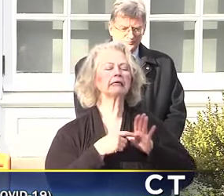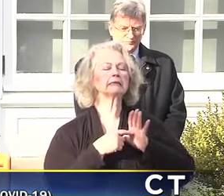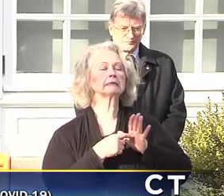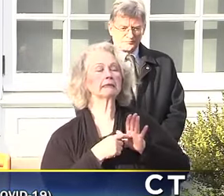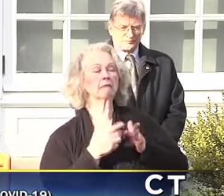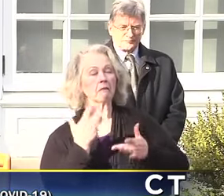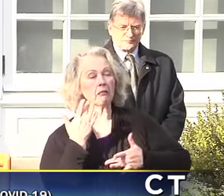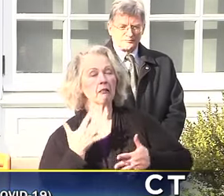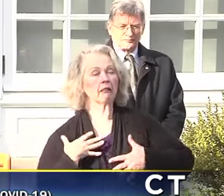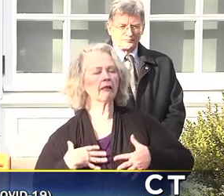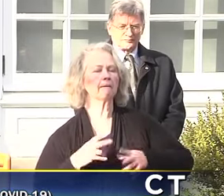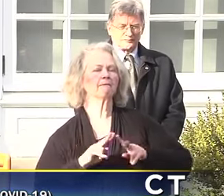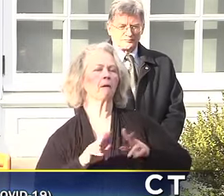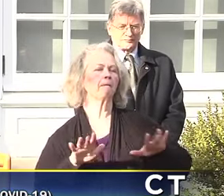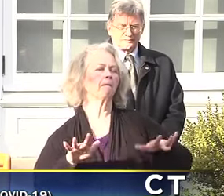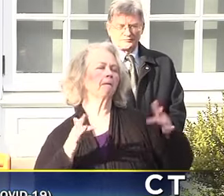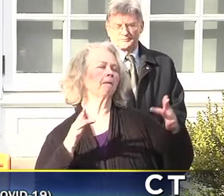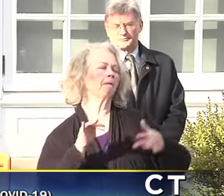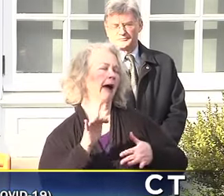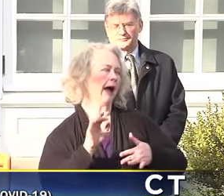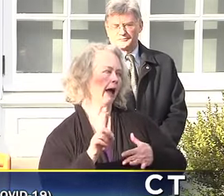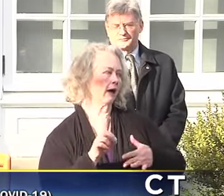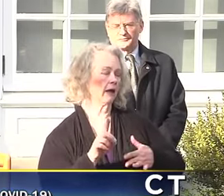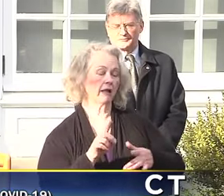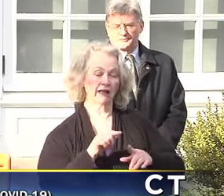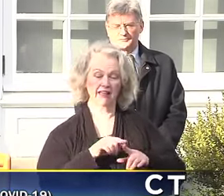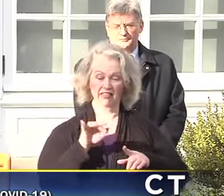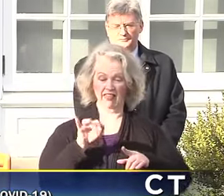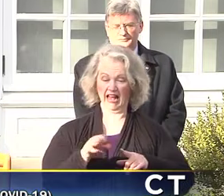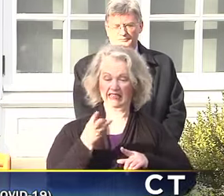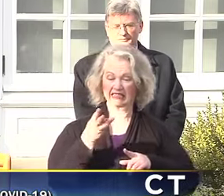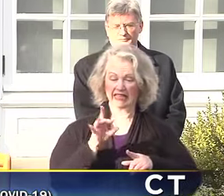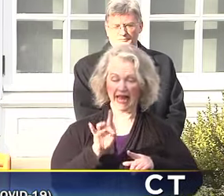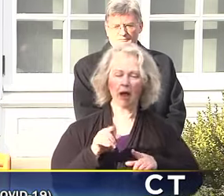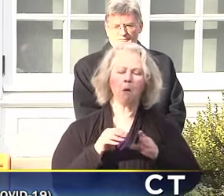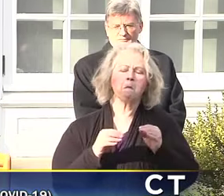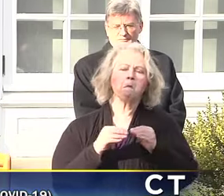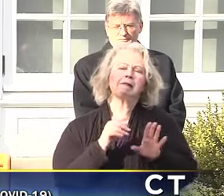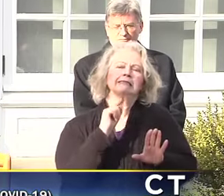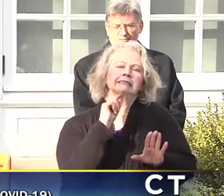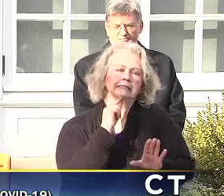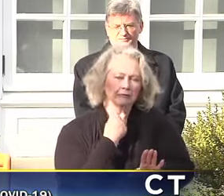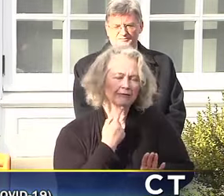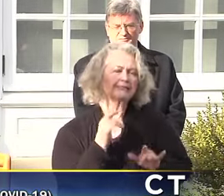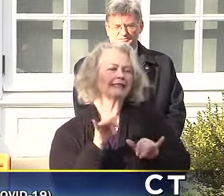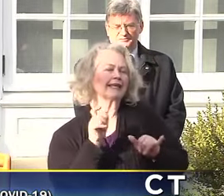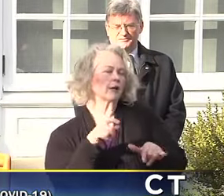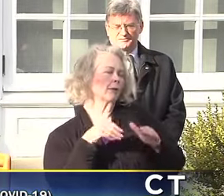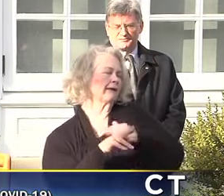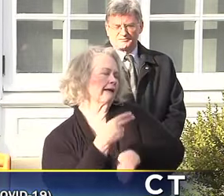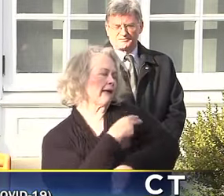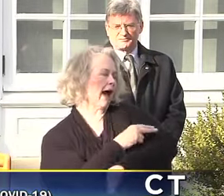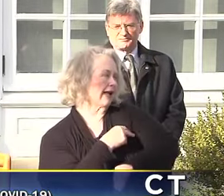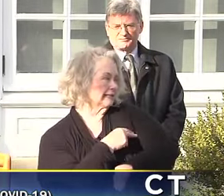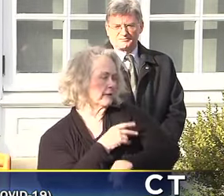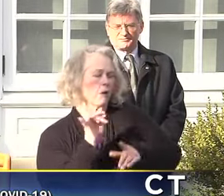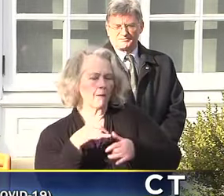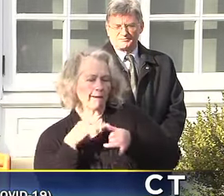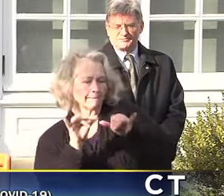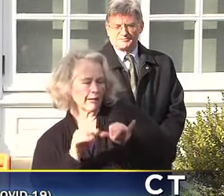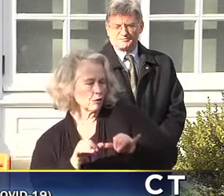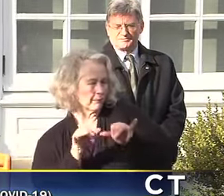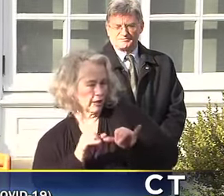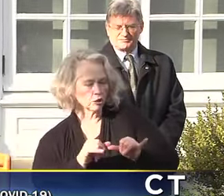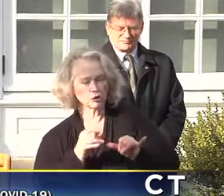we are focused on right now are the people who are most seriously ill and require hospitalization. That we can measure and we'll